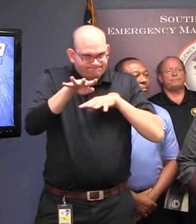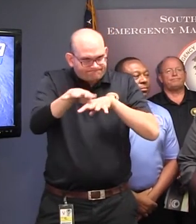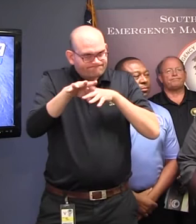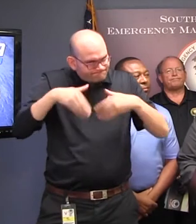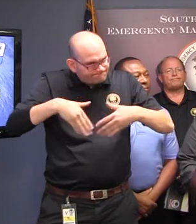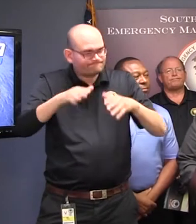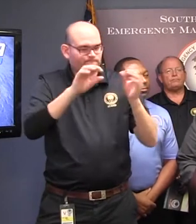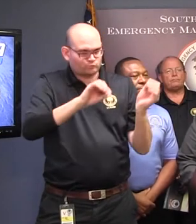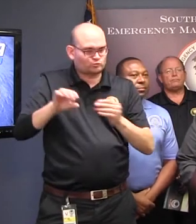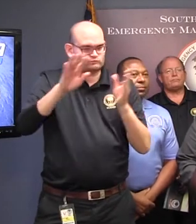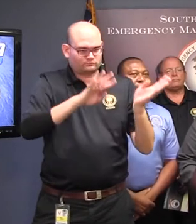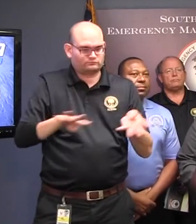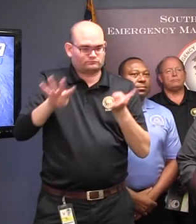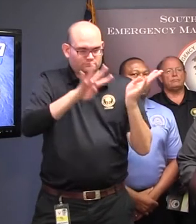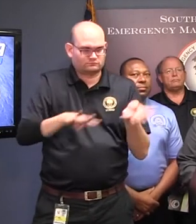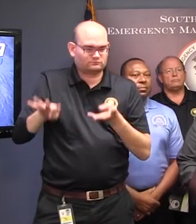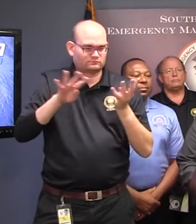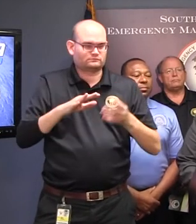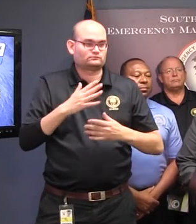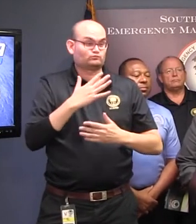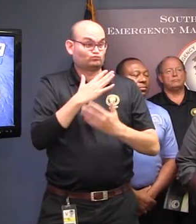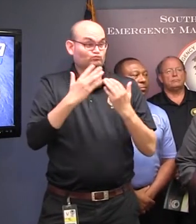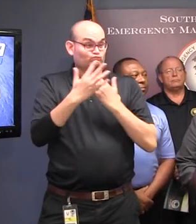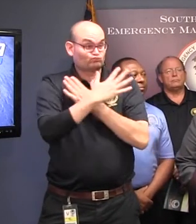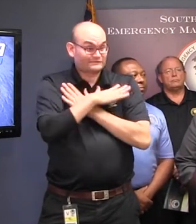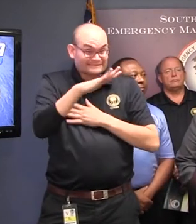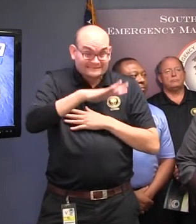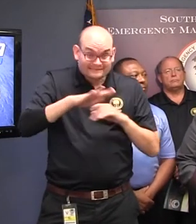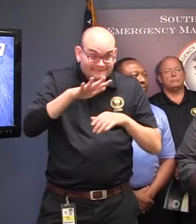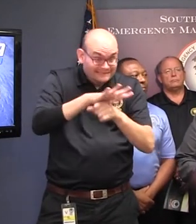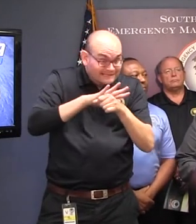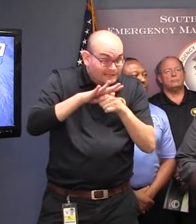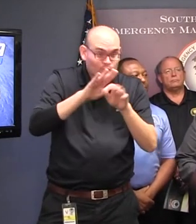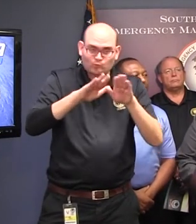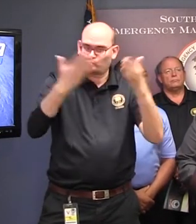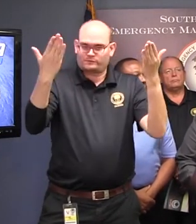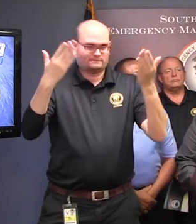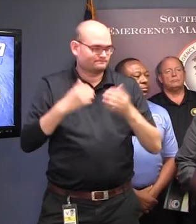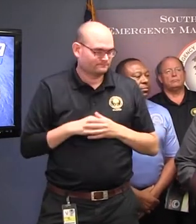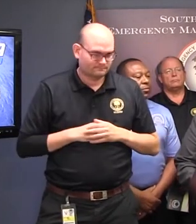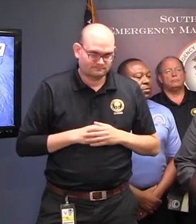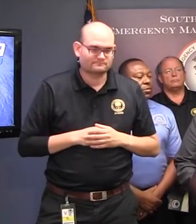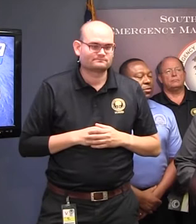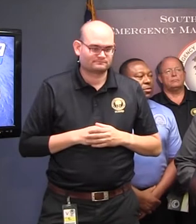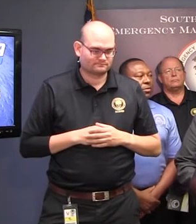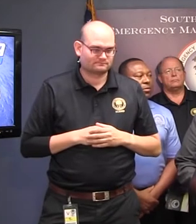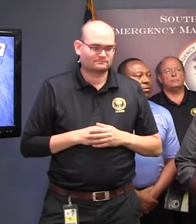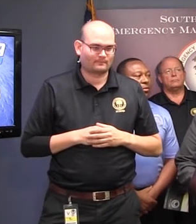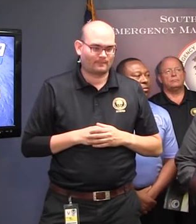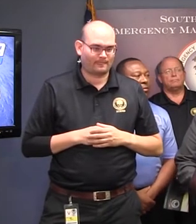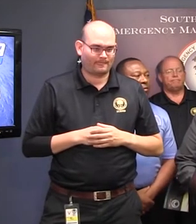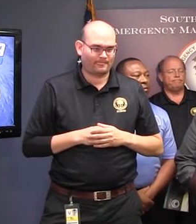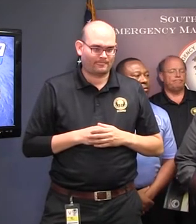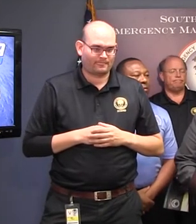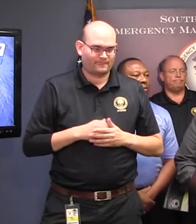also operating at 24-hour capacity. And as the Governor mentioned, when and if there's movement out of the areas,